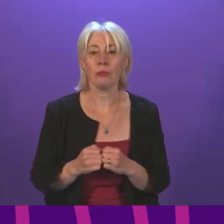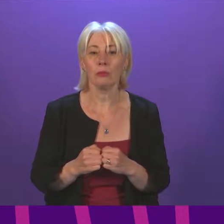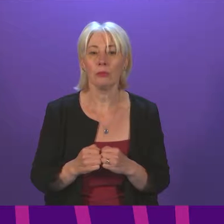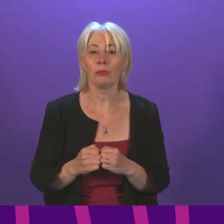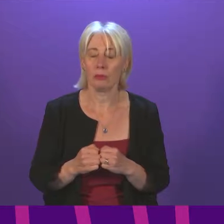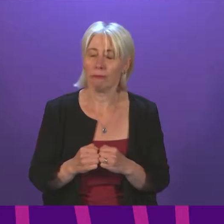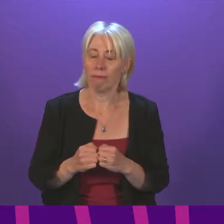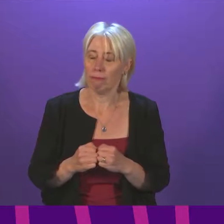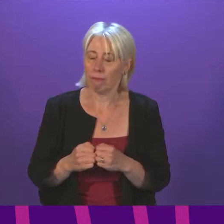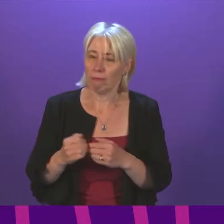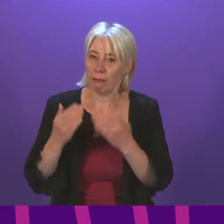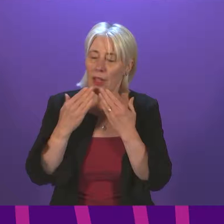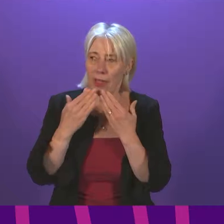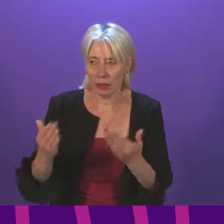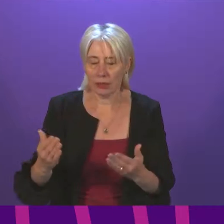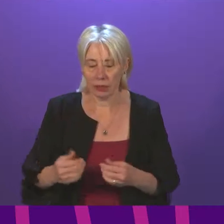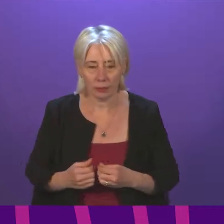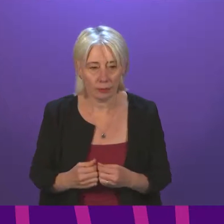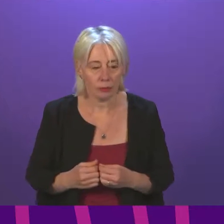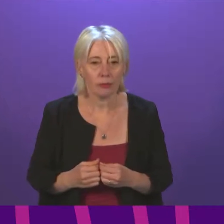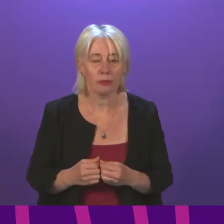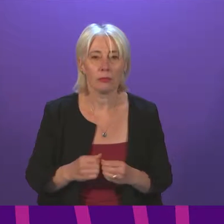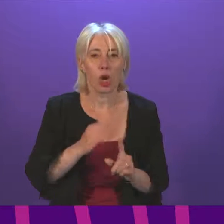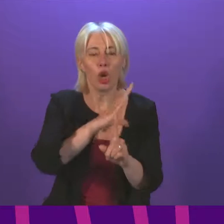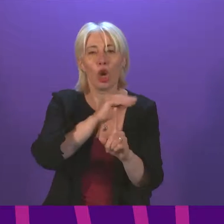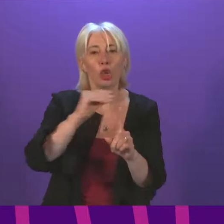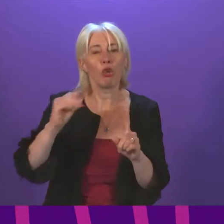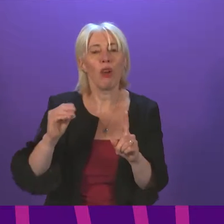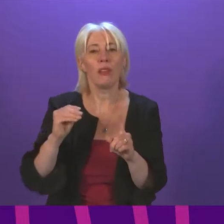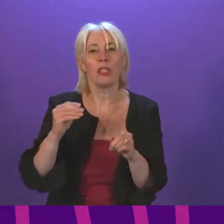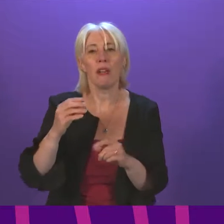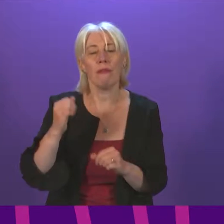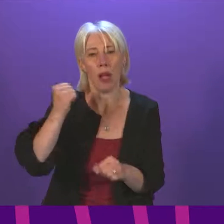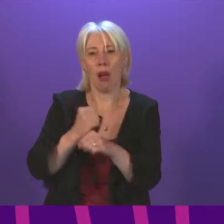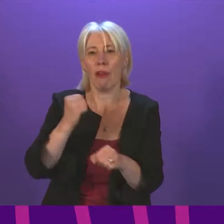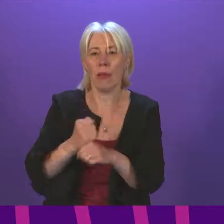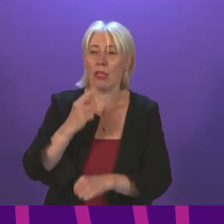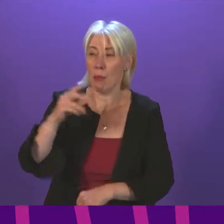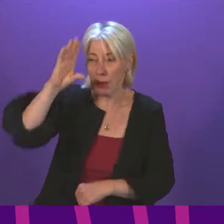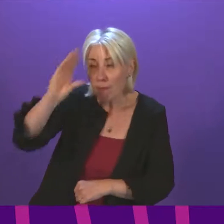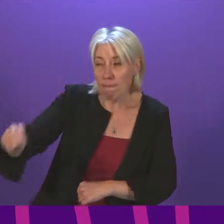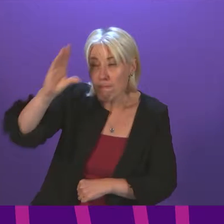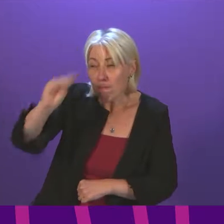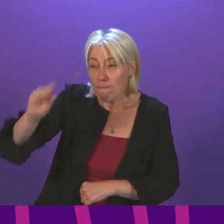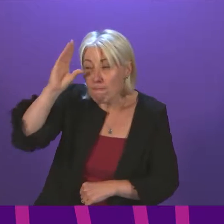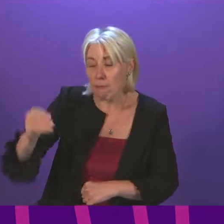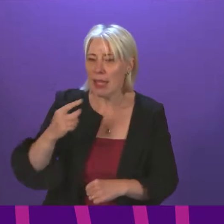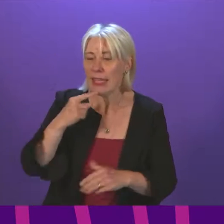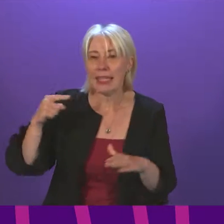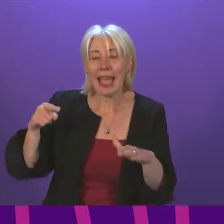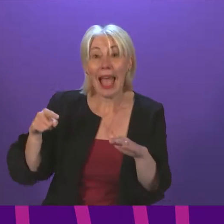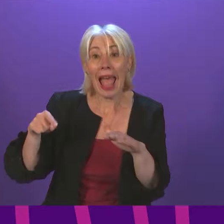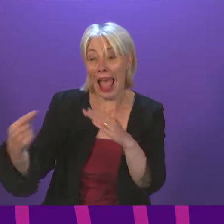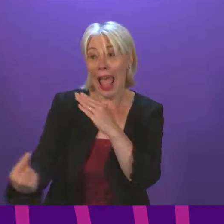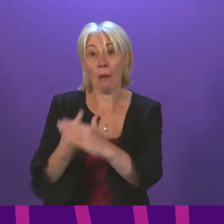Thank you, Cabinet Secretary. The Conservative Government has been facing repeated warnings that the immigration system would